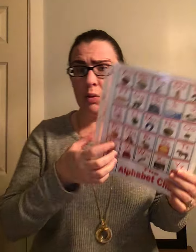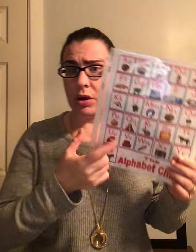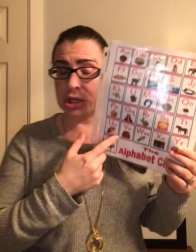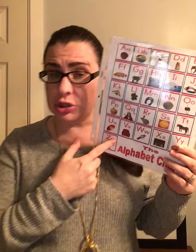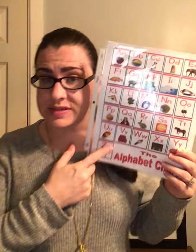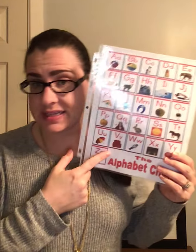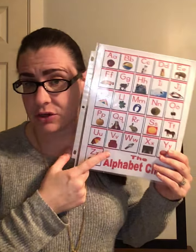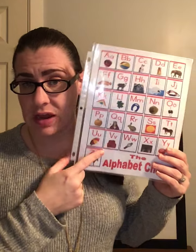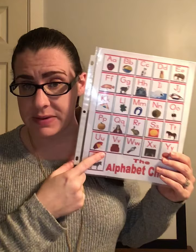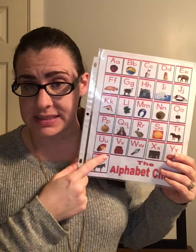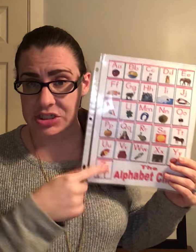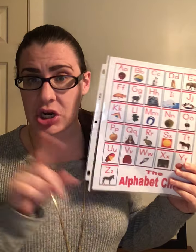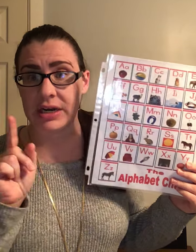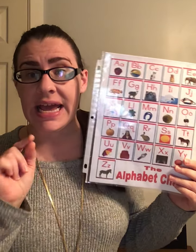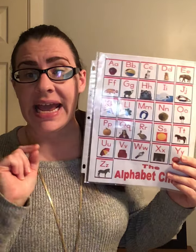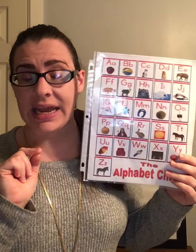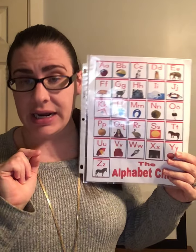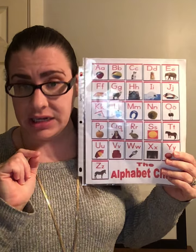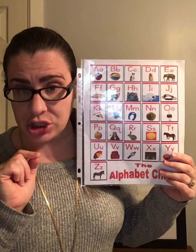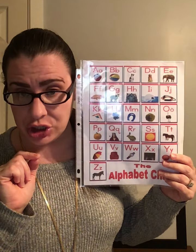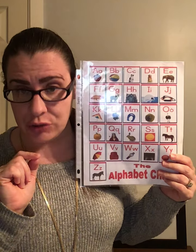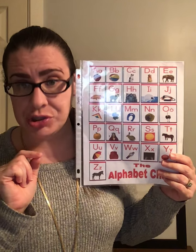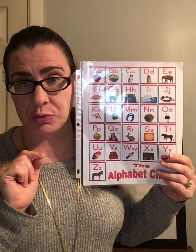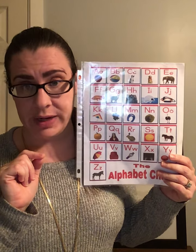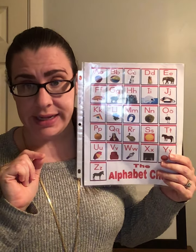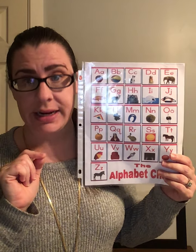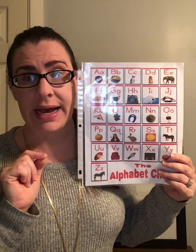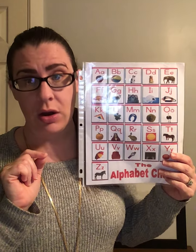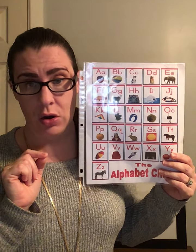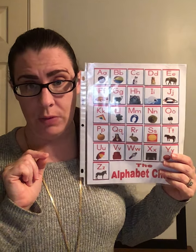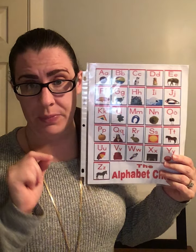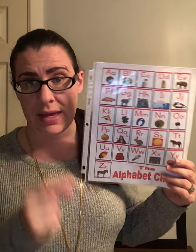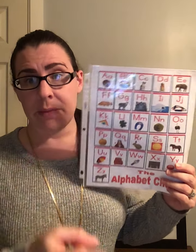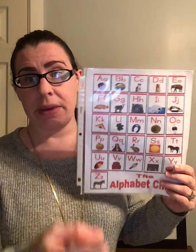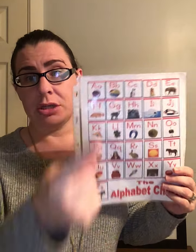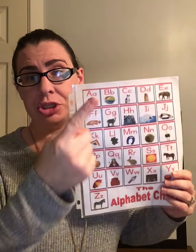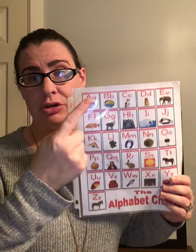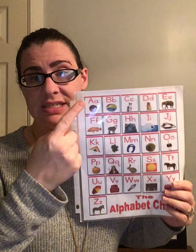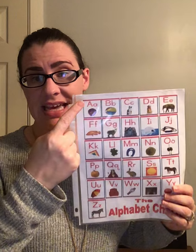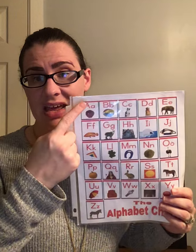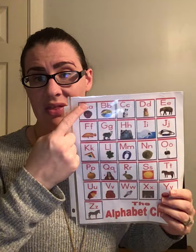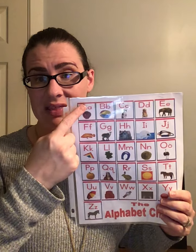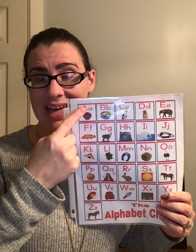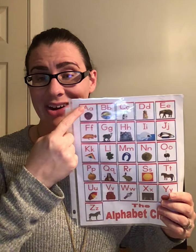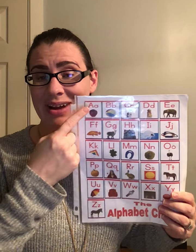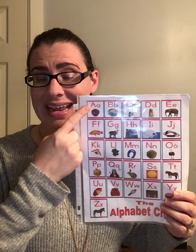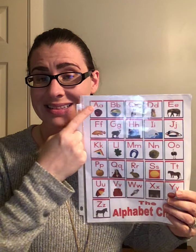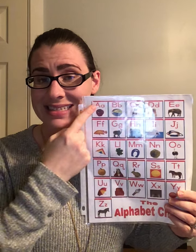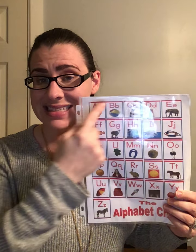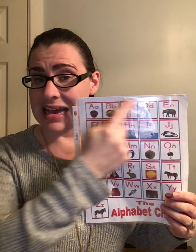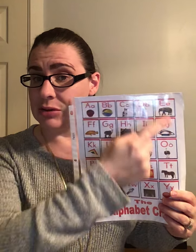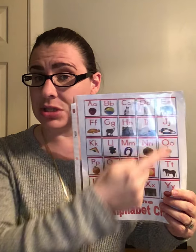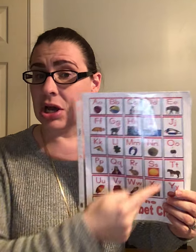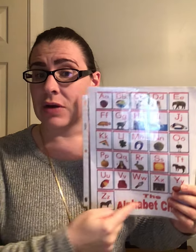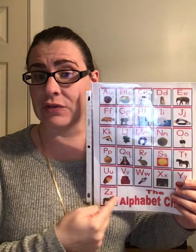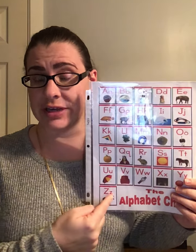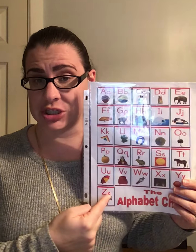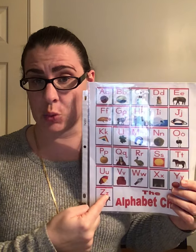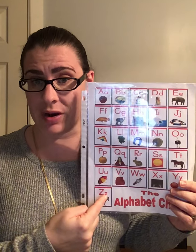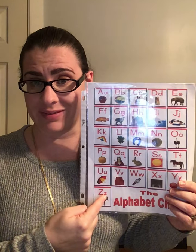want you to get your ABC chart and I need you to read it at home. Make sure you're saying the letter and the sound for each one.